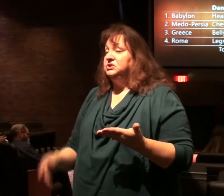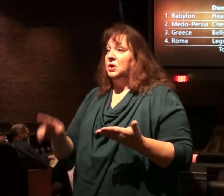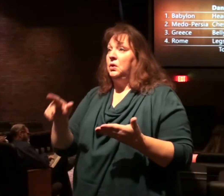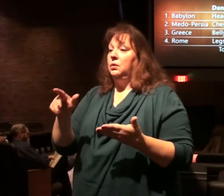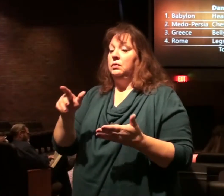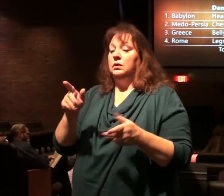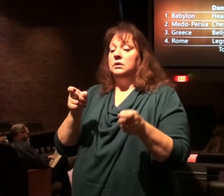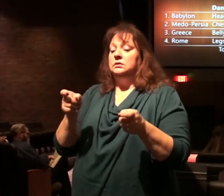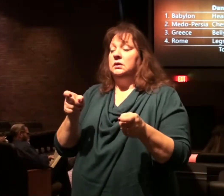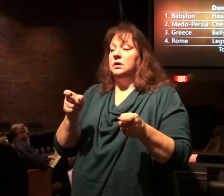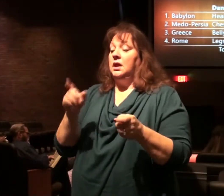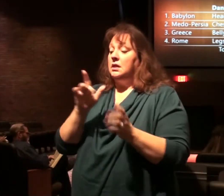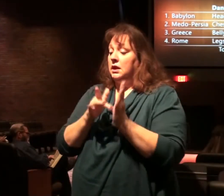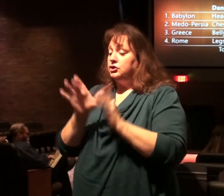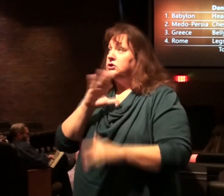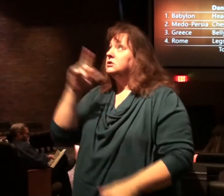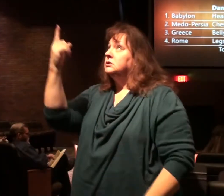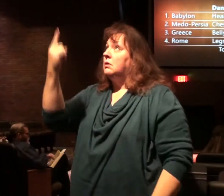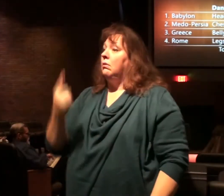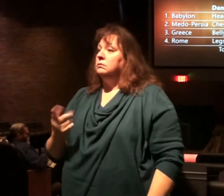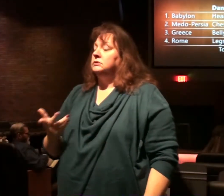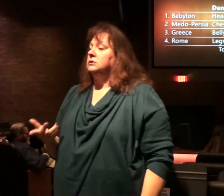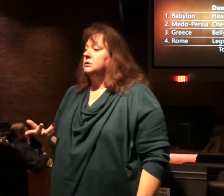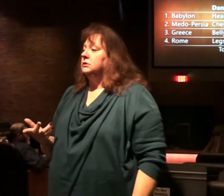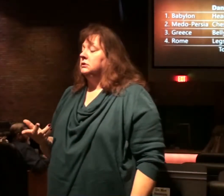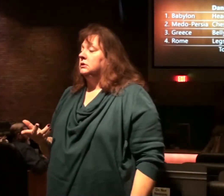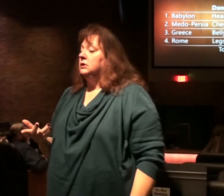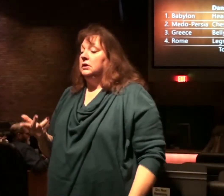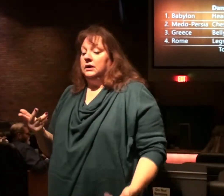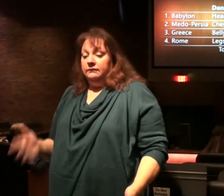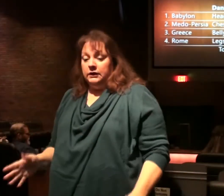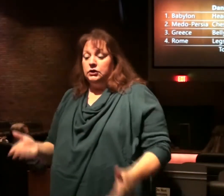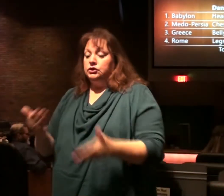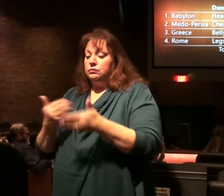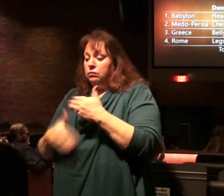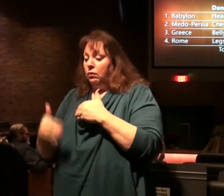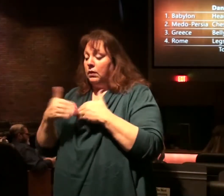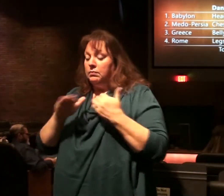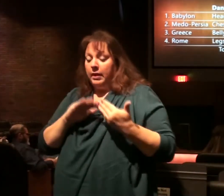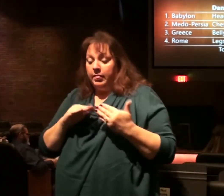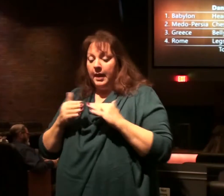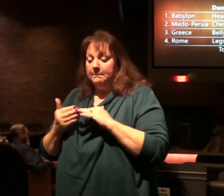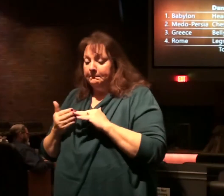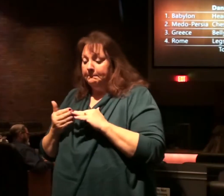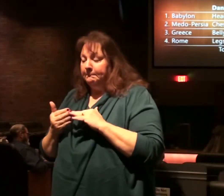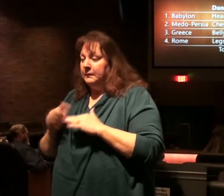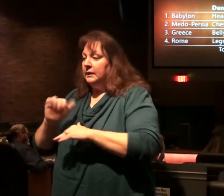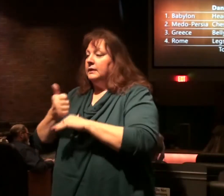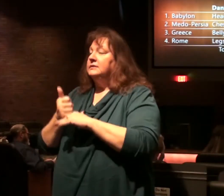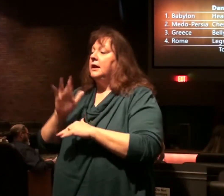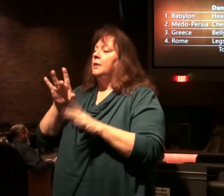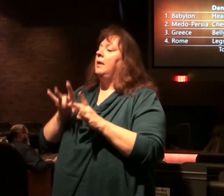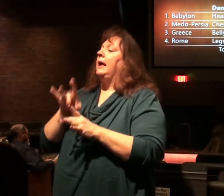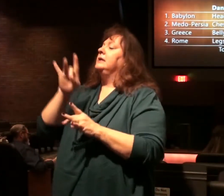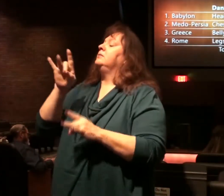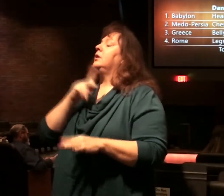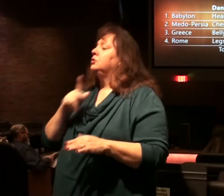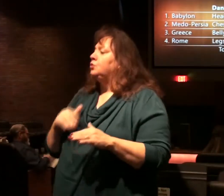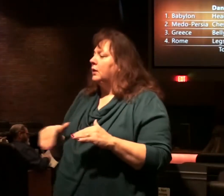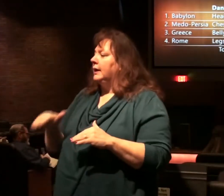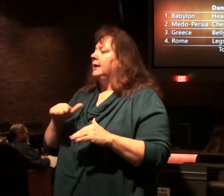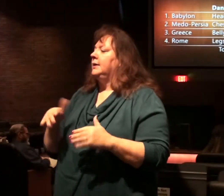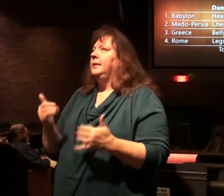kingdoms and then Christ came. He came and was born in Bethlehem, and he established a spiritual kingdom,